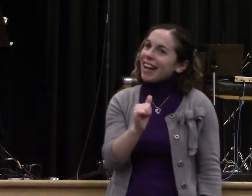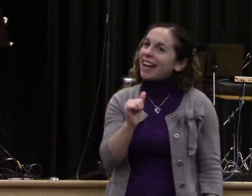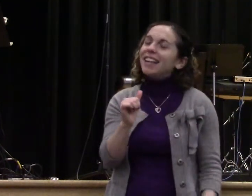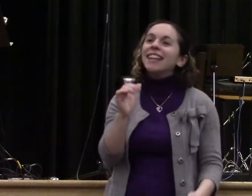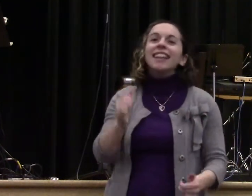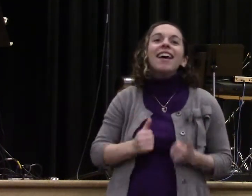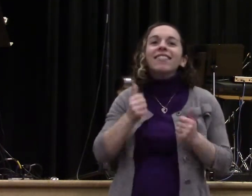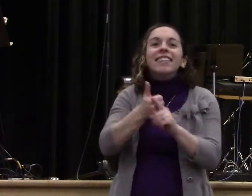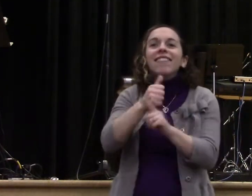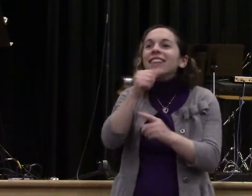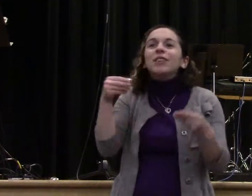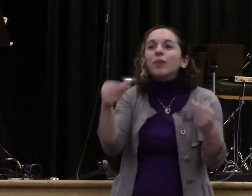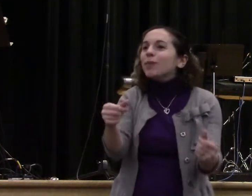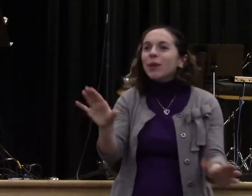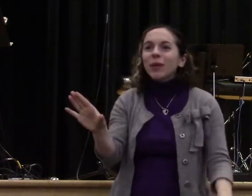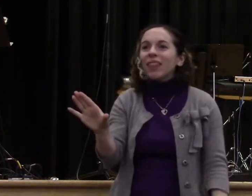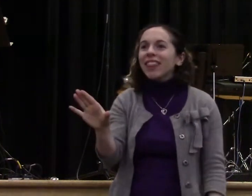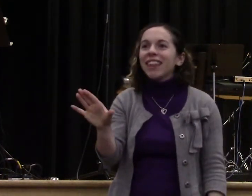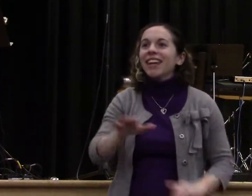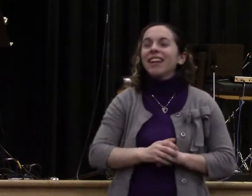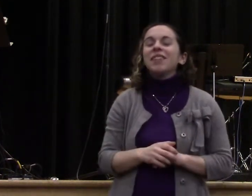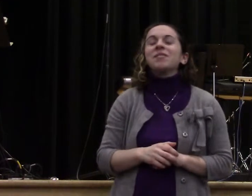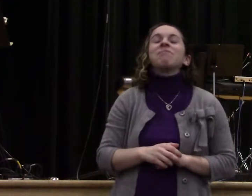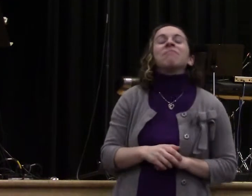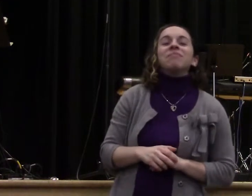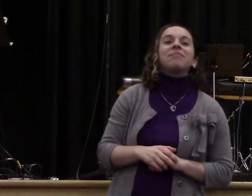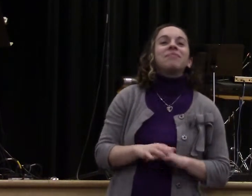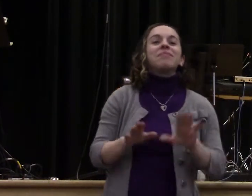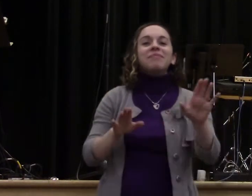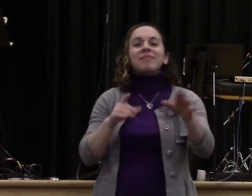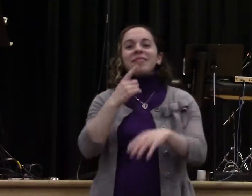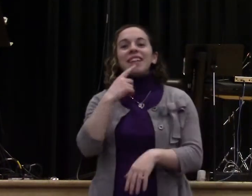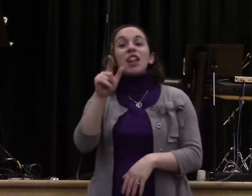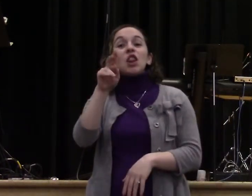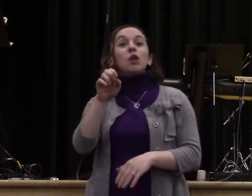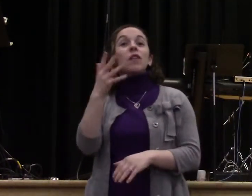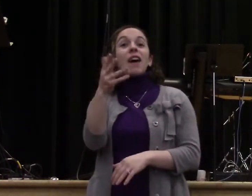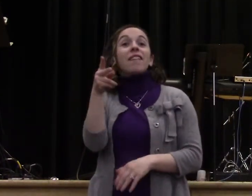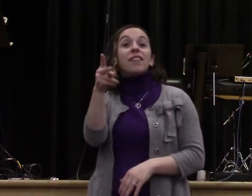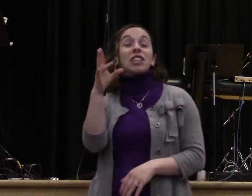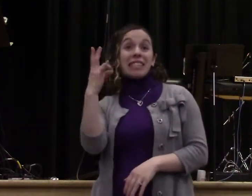and remember verse 17, you can throw it up on the screen. It says, the power of the Lord was present